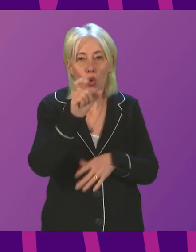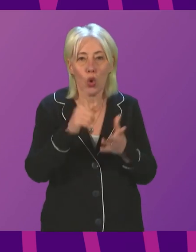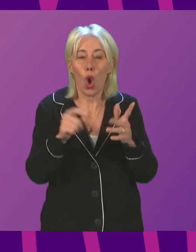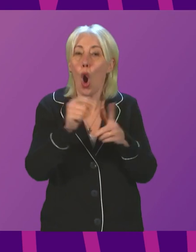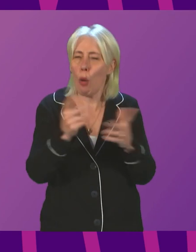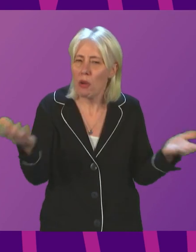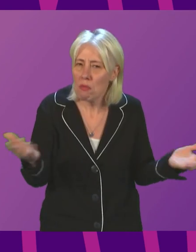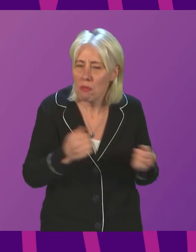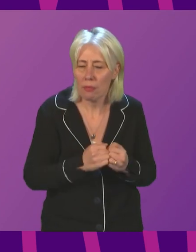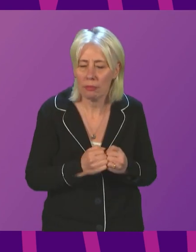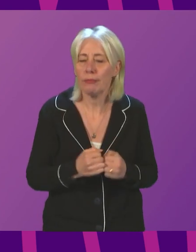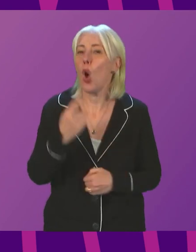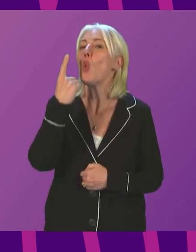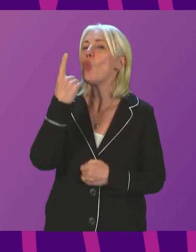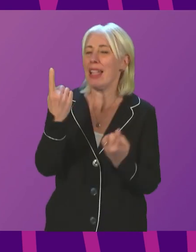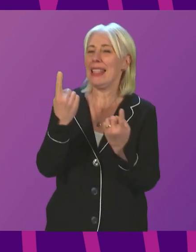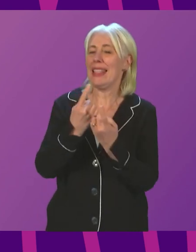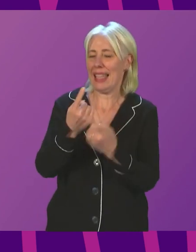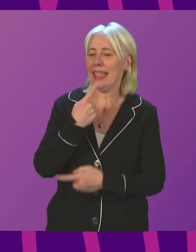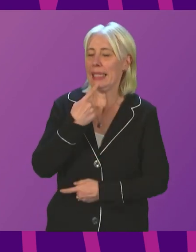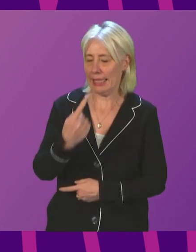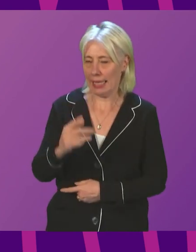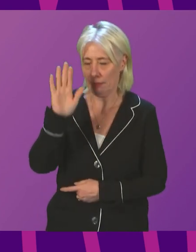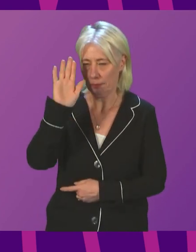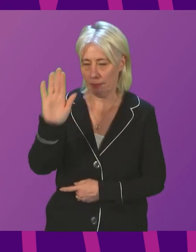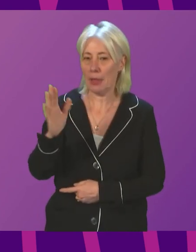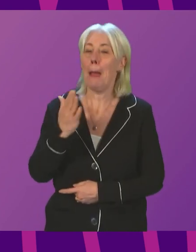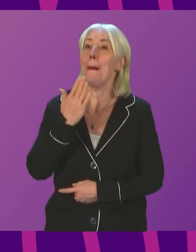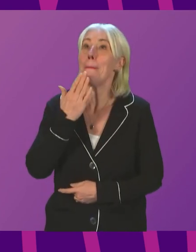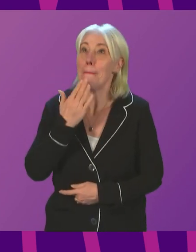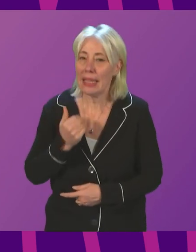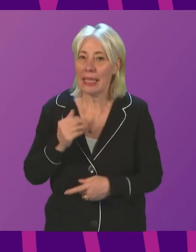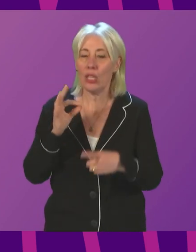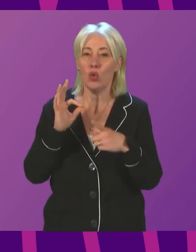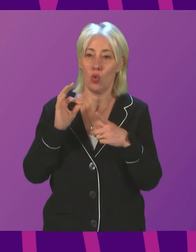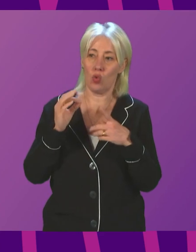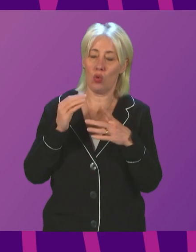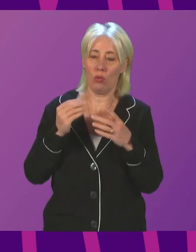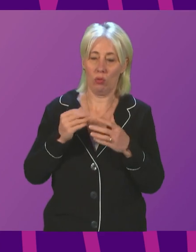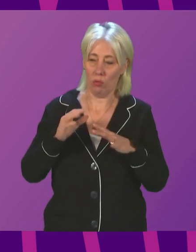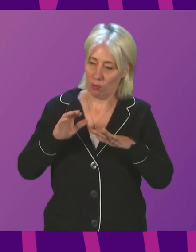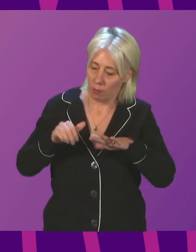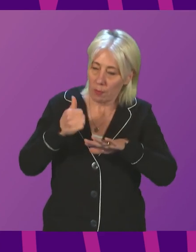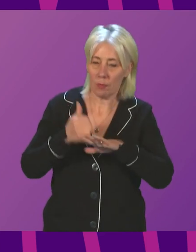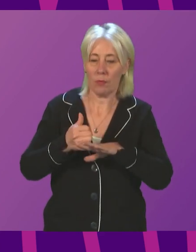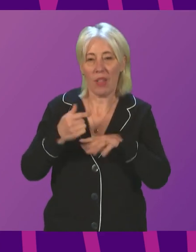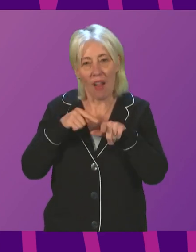The one appeal that I would make is that for people to apply and to follow the